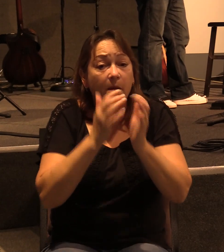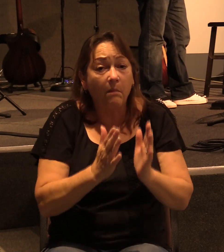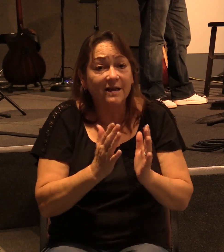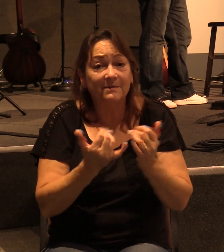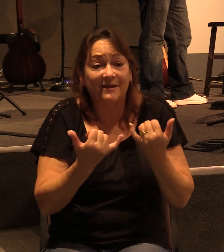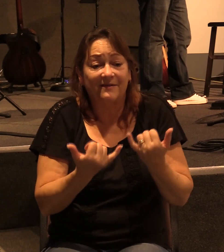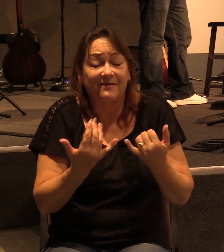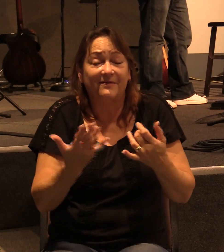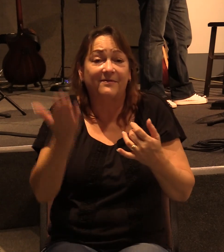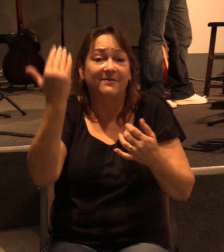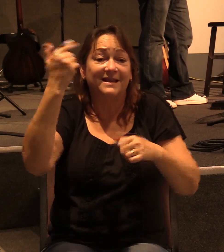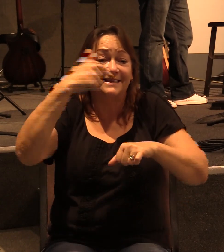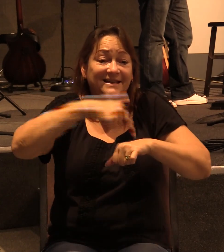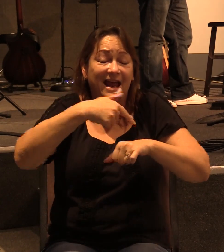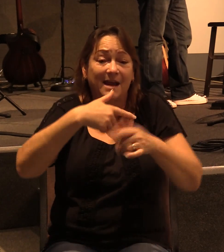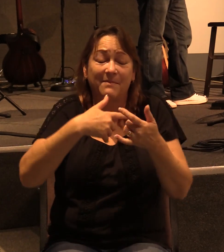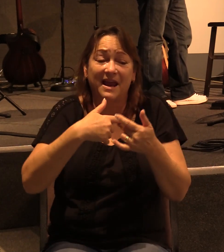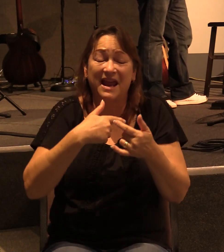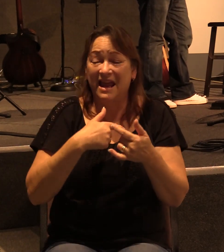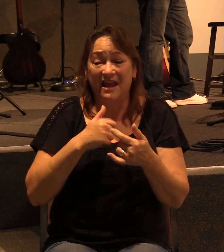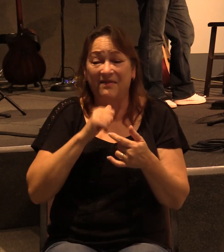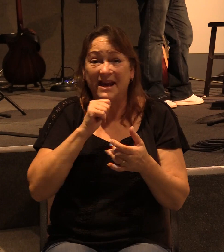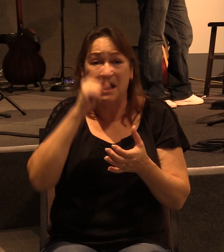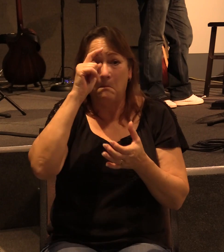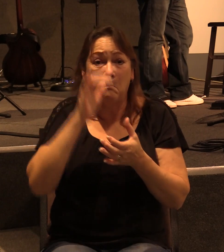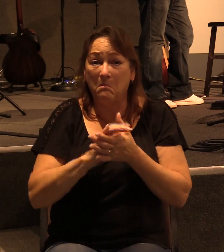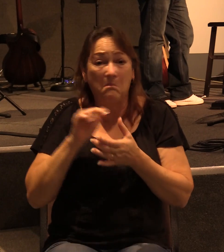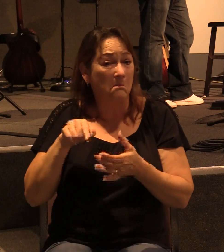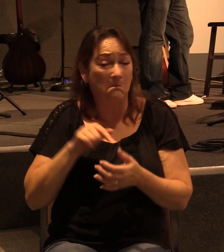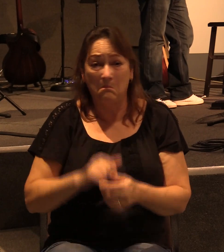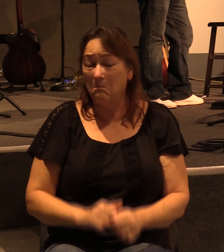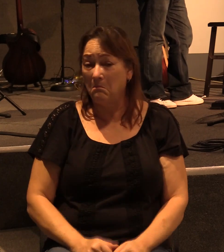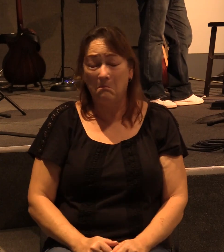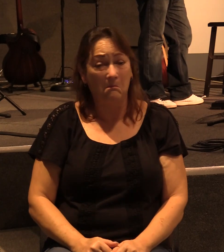but at this time, they were still leery of Paul being a Christian at all.